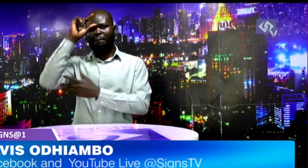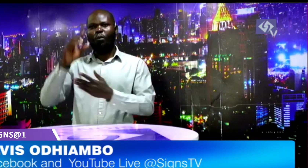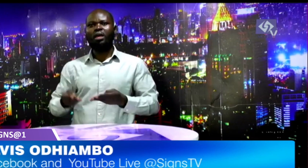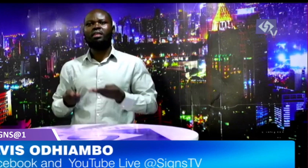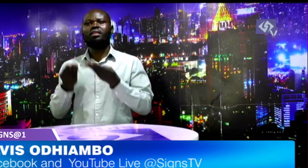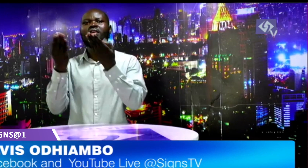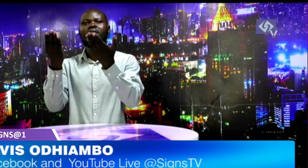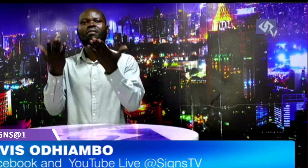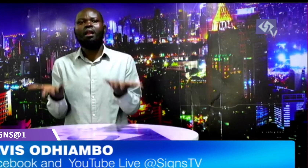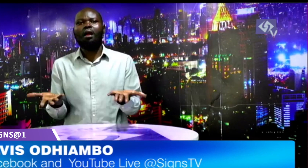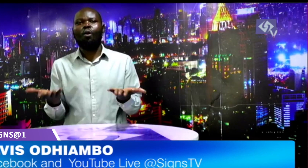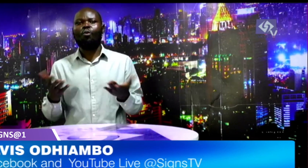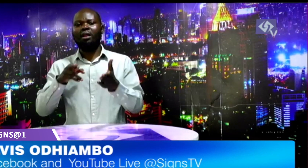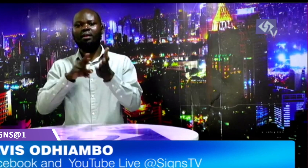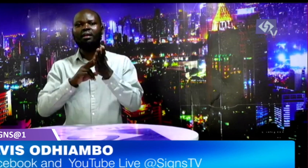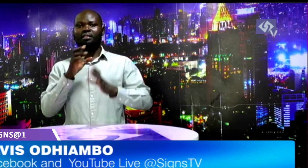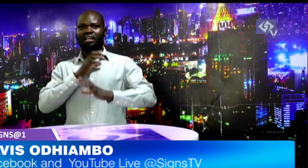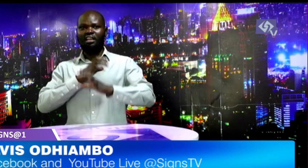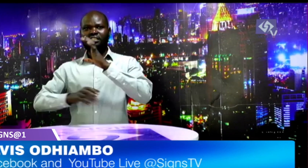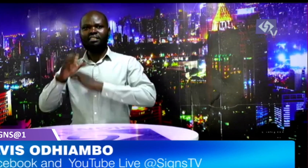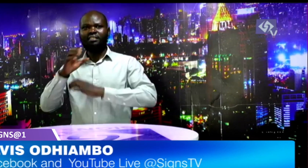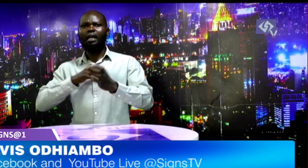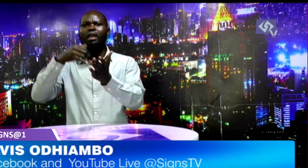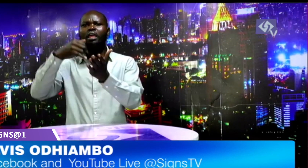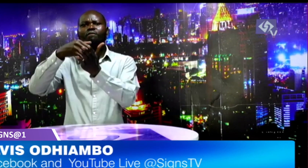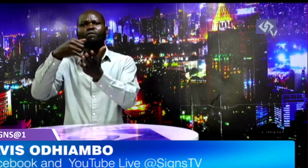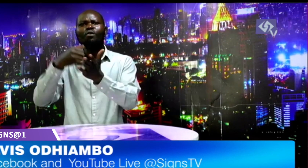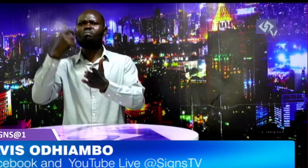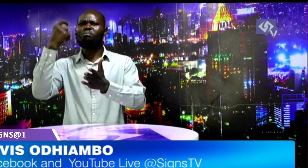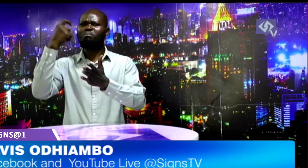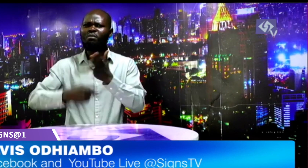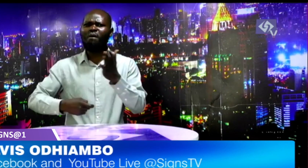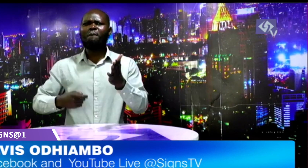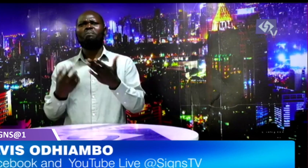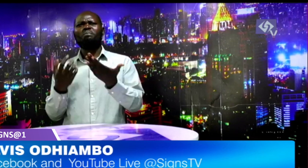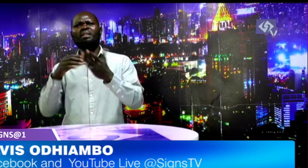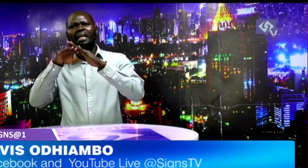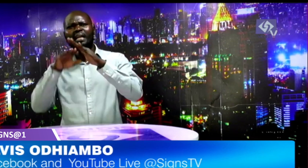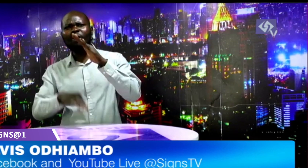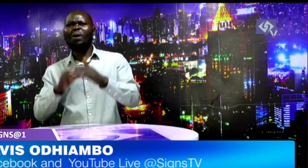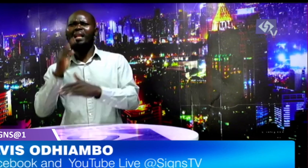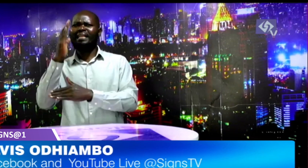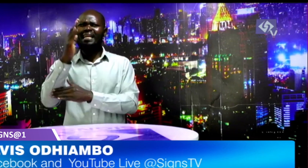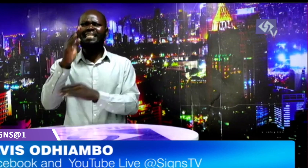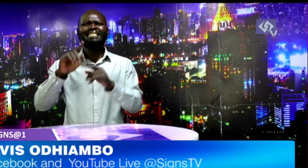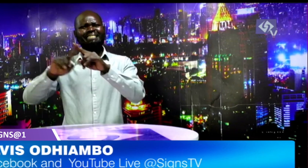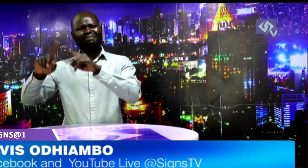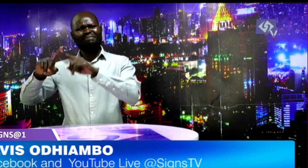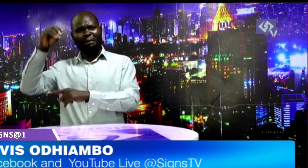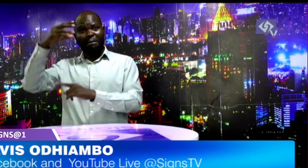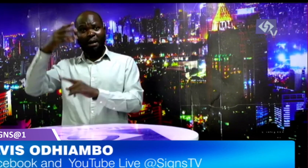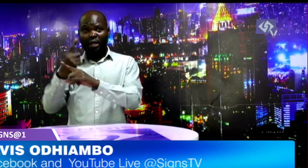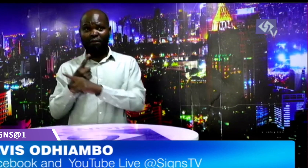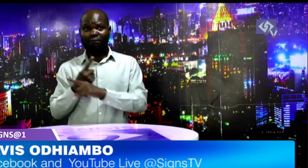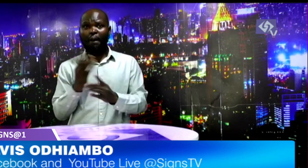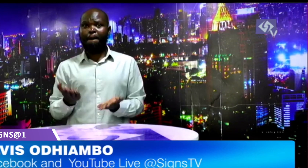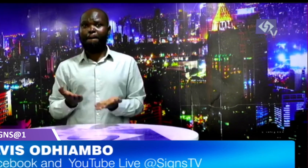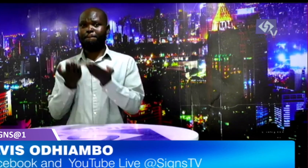economic priority to achieve this goal he suggested that the government provide essential relief to